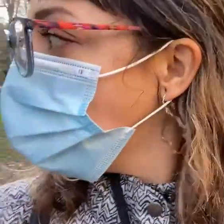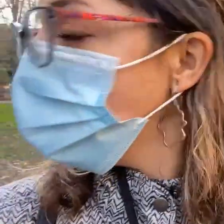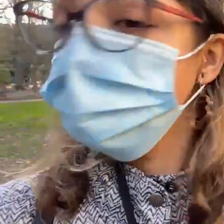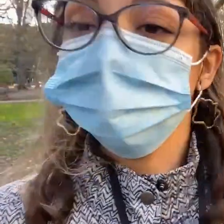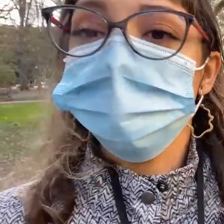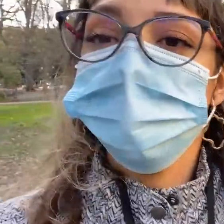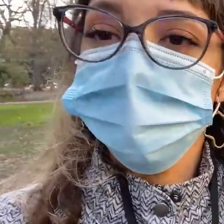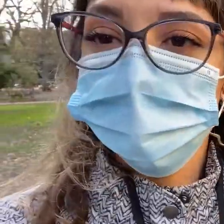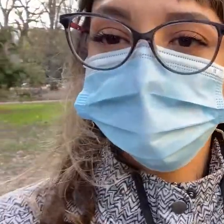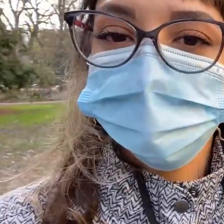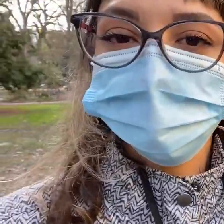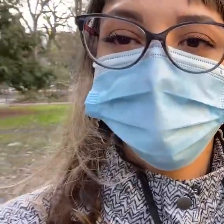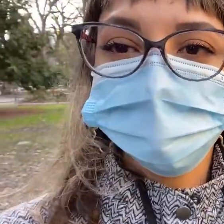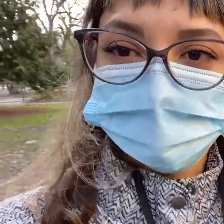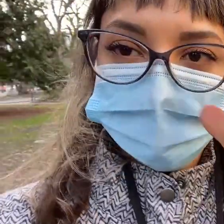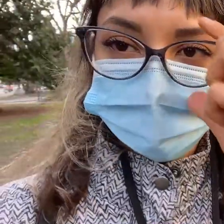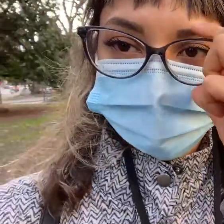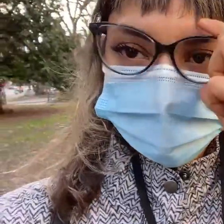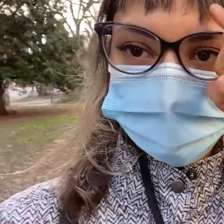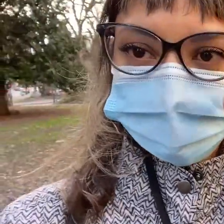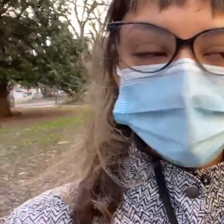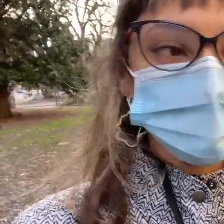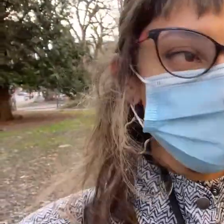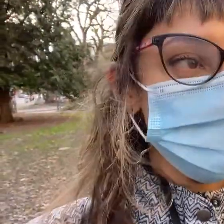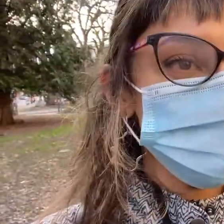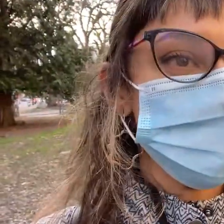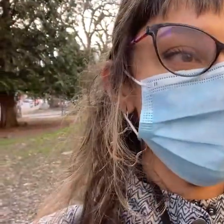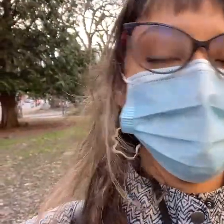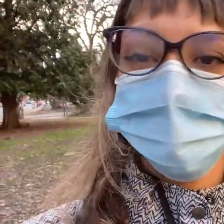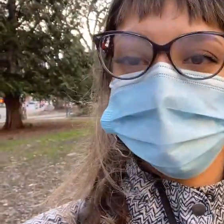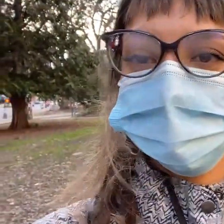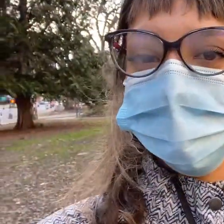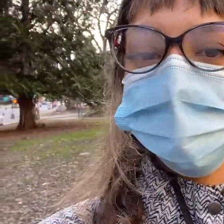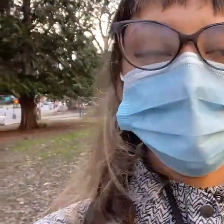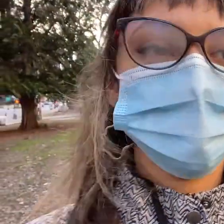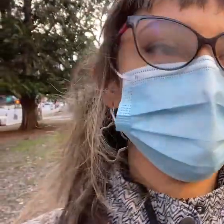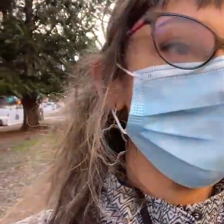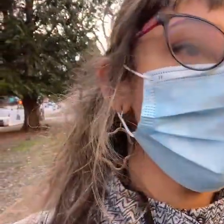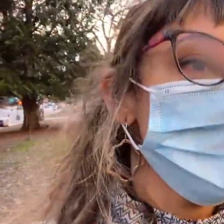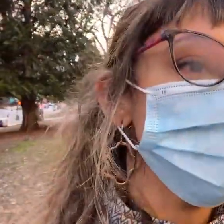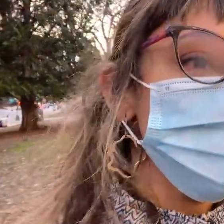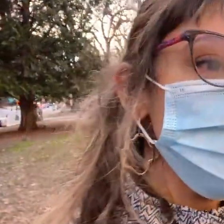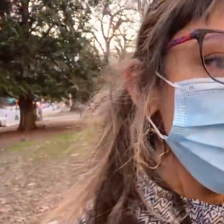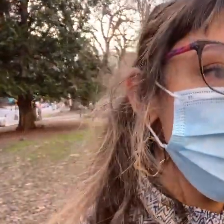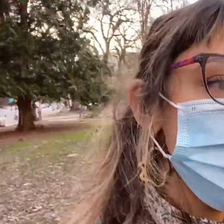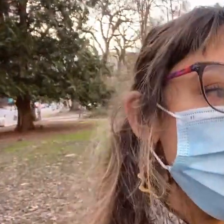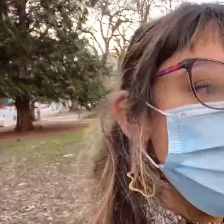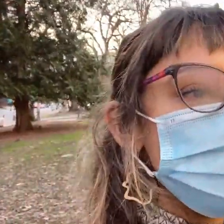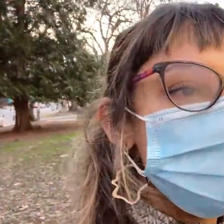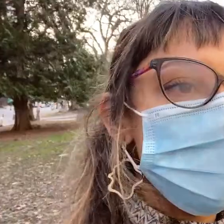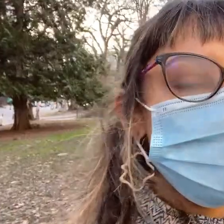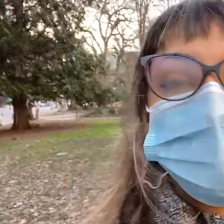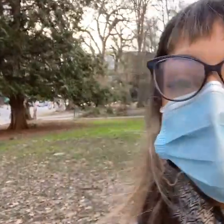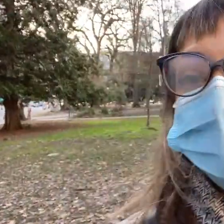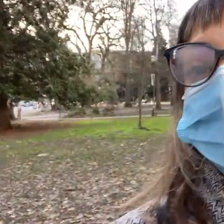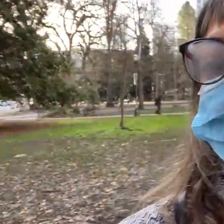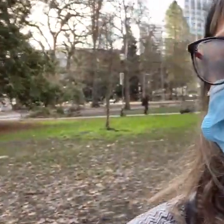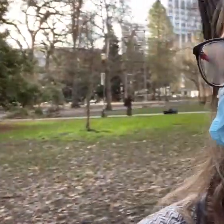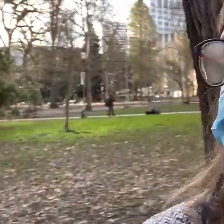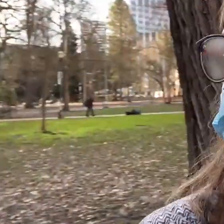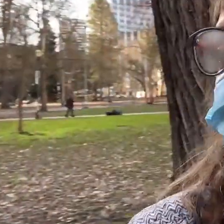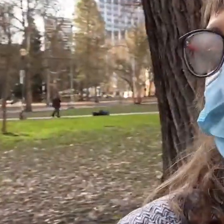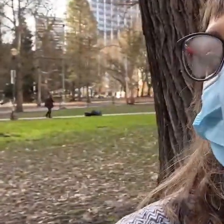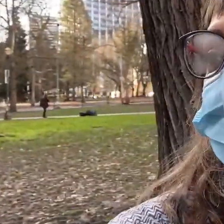been at uh portland protests and protests elsewhere where munitions have been used if you want to learn more um